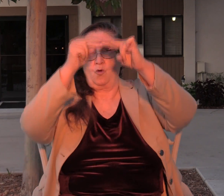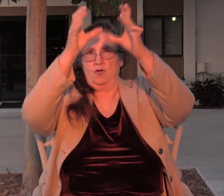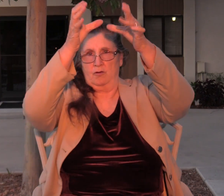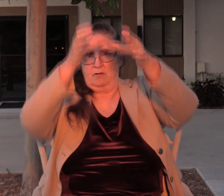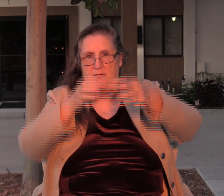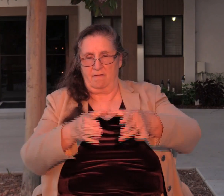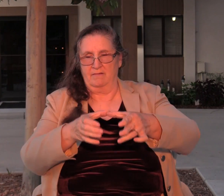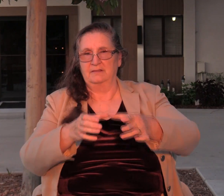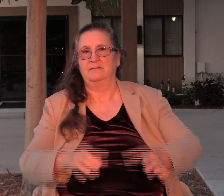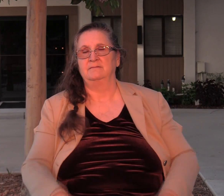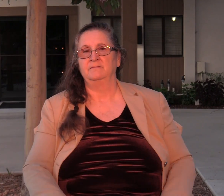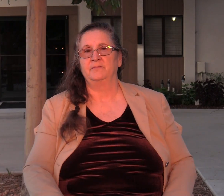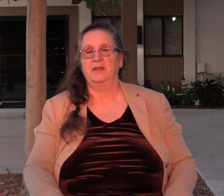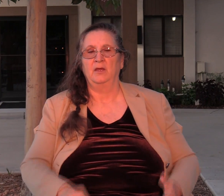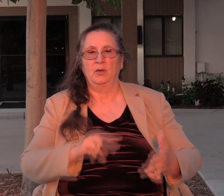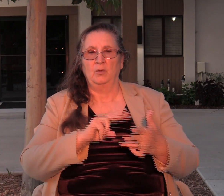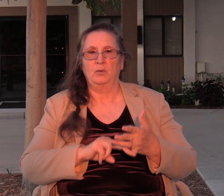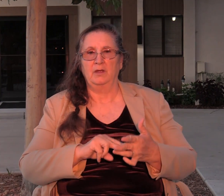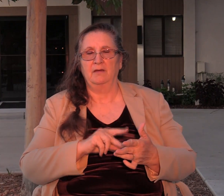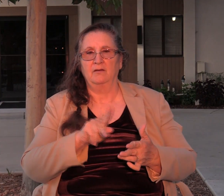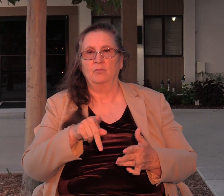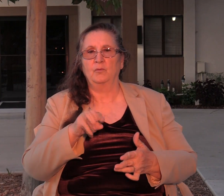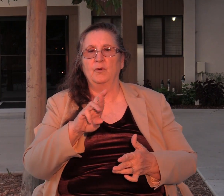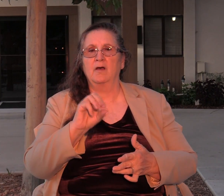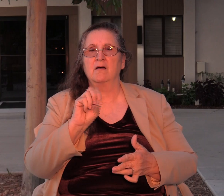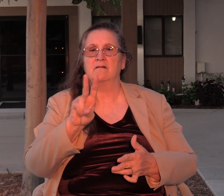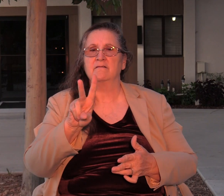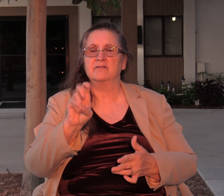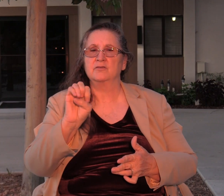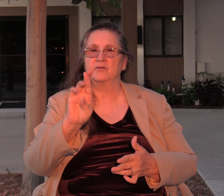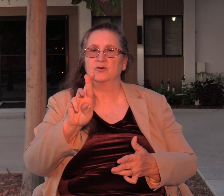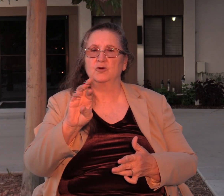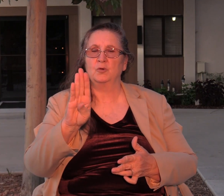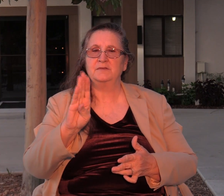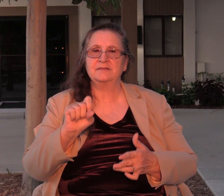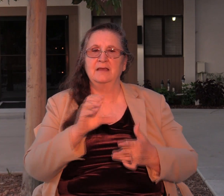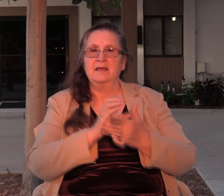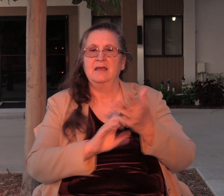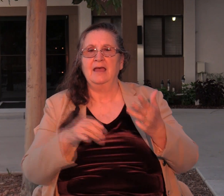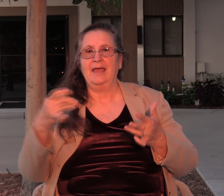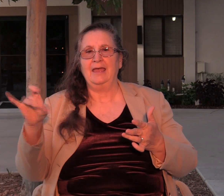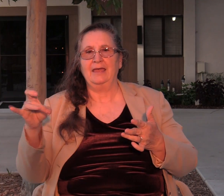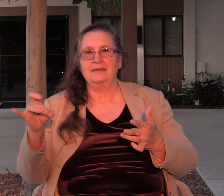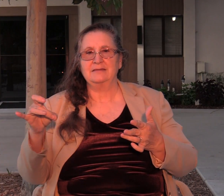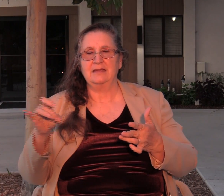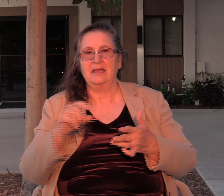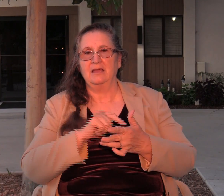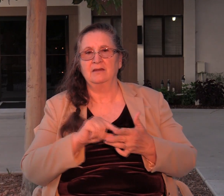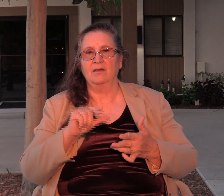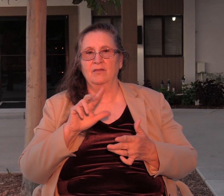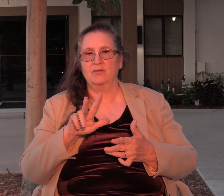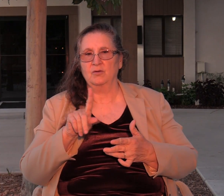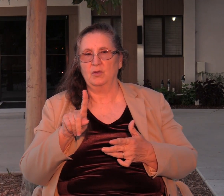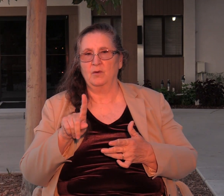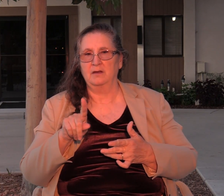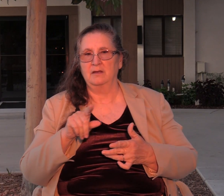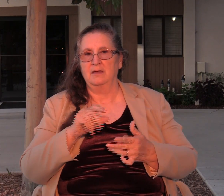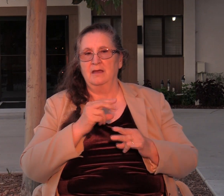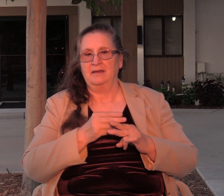let me read to you Proverbs 18 verse 10 the name of the Lord is a strong tower the righteous